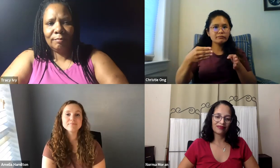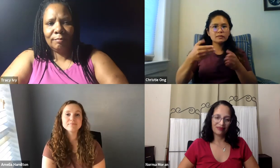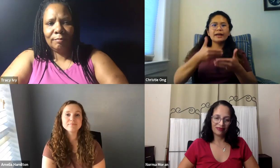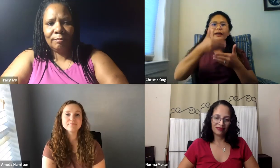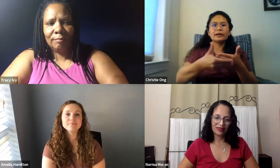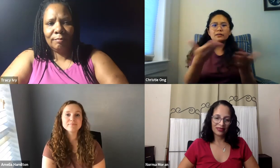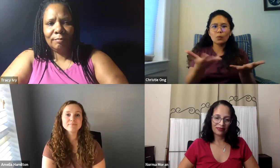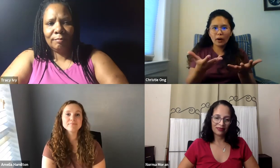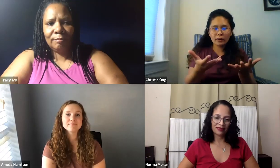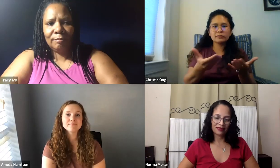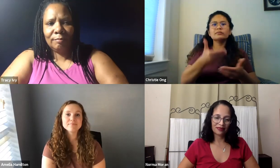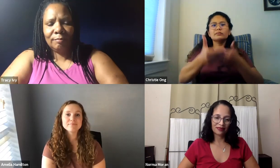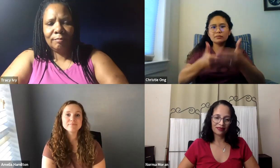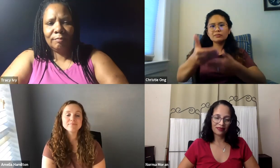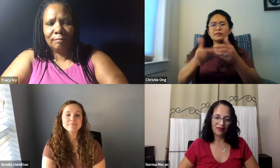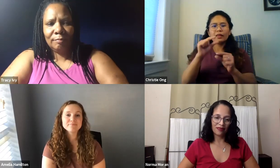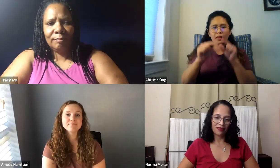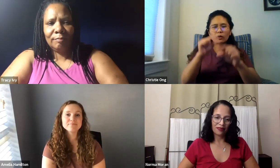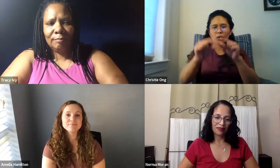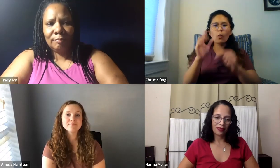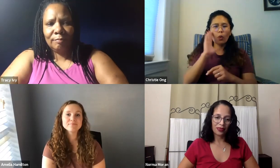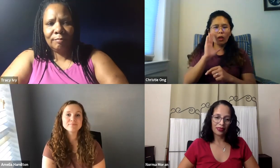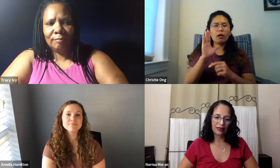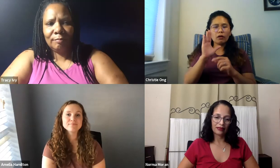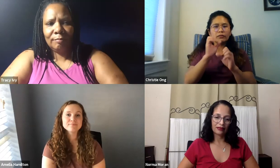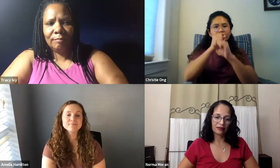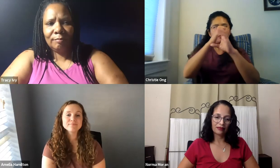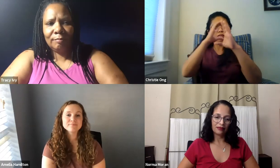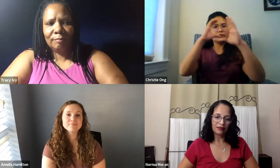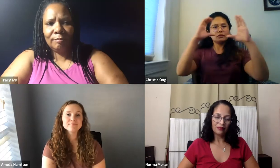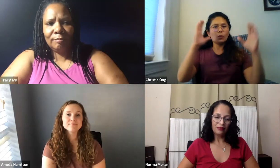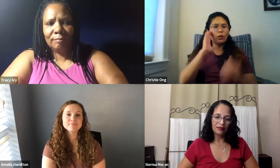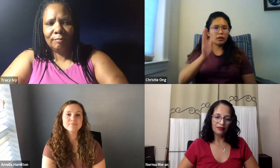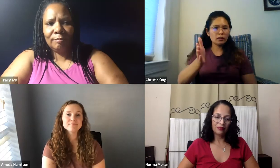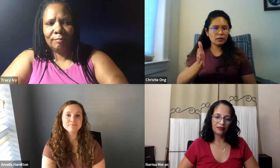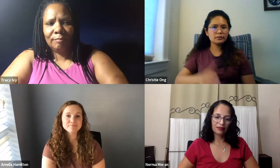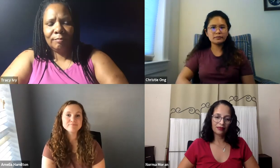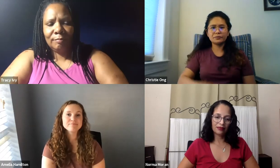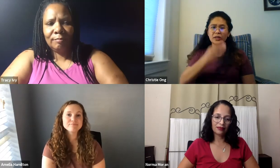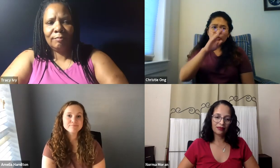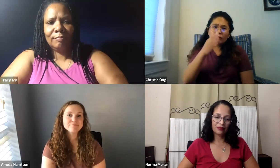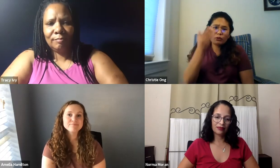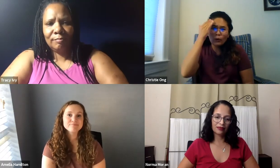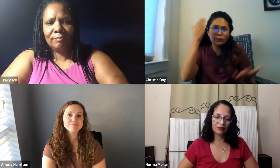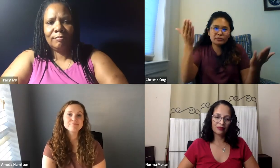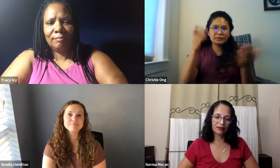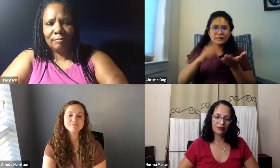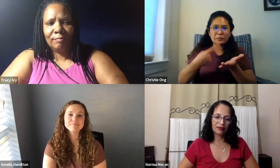you do like and what you don't like. If what you thought you wanted to do ends up not being that, that's okay. Listen to yourself and